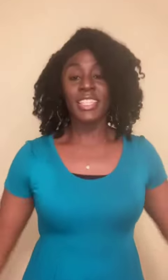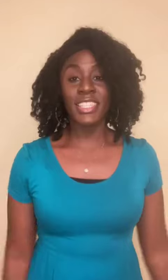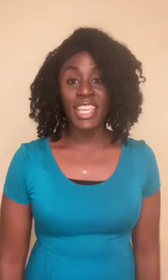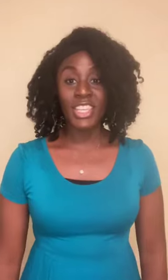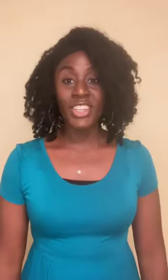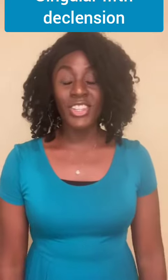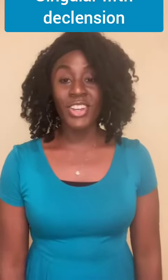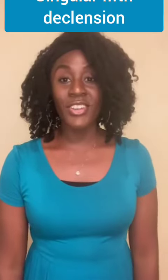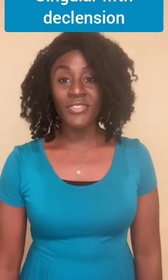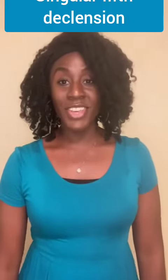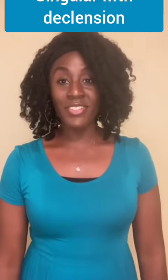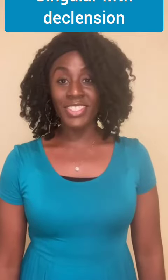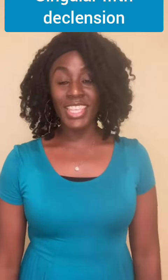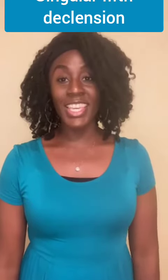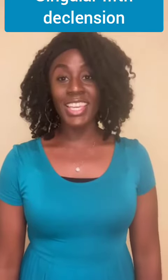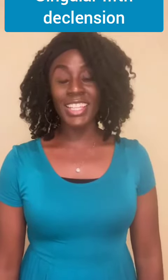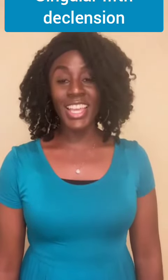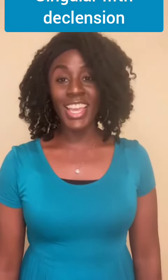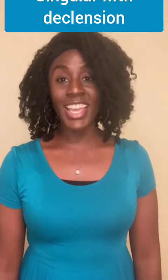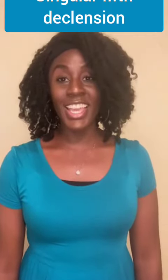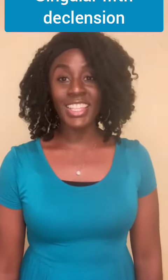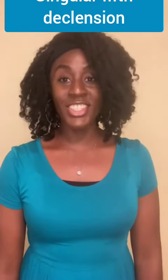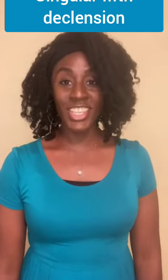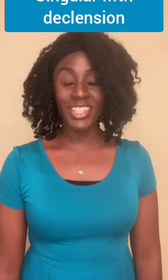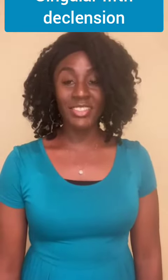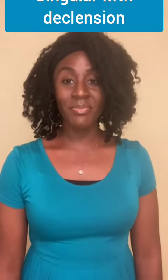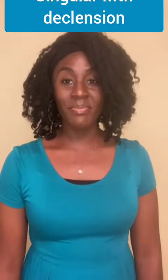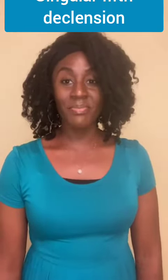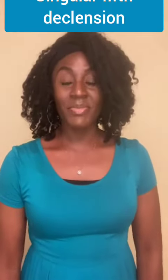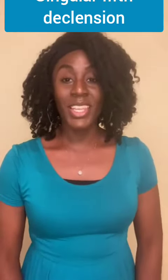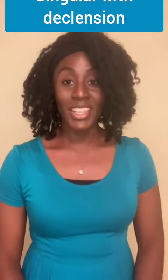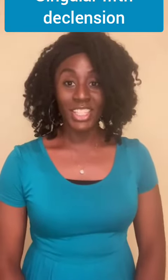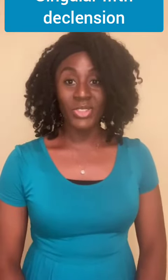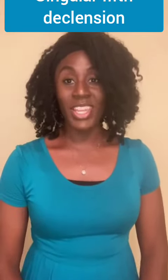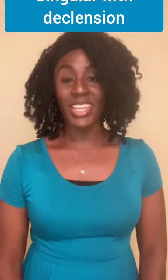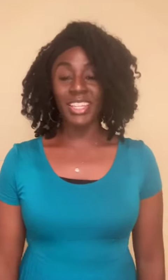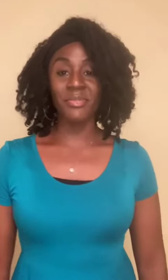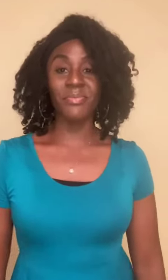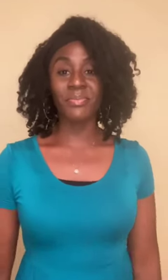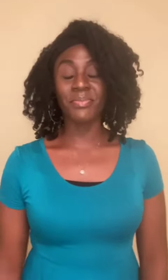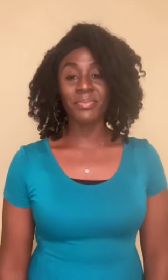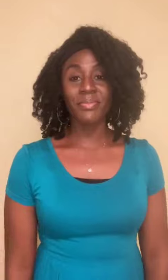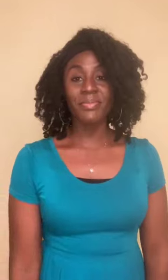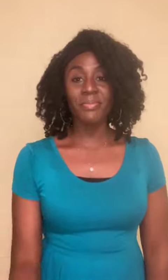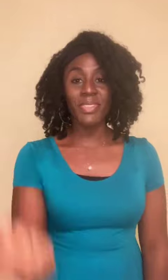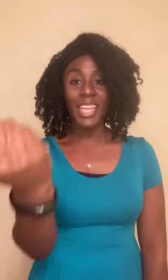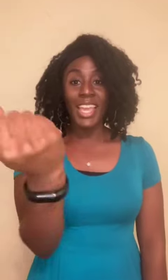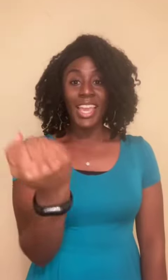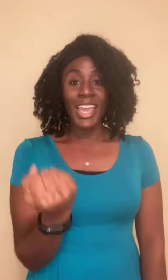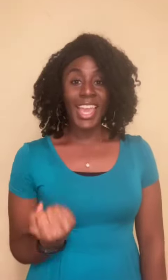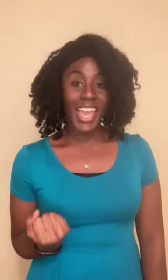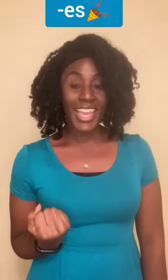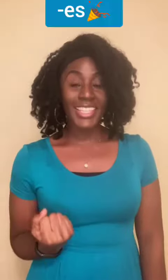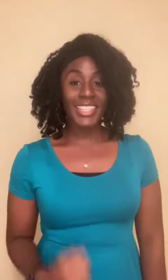Singular 50 clenching. Let's do that again. Ace,